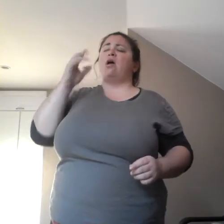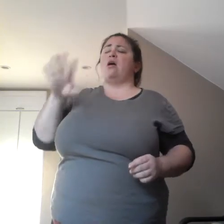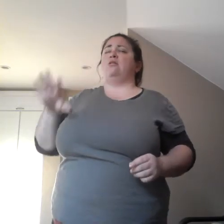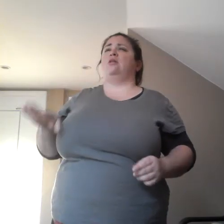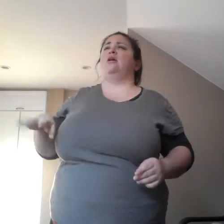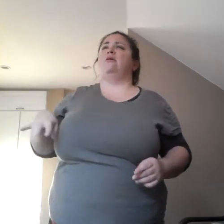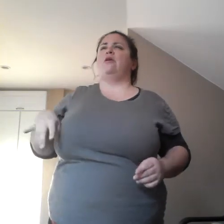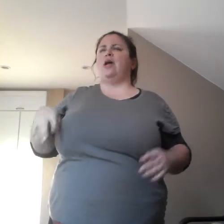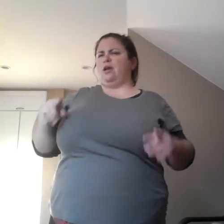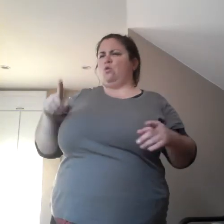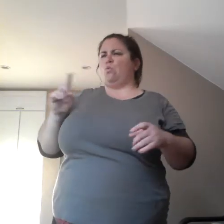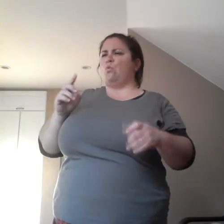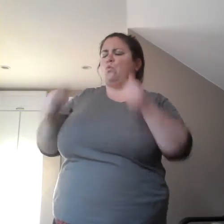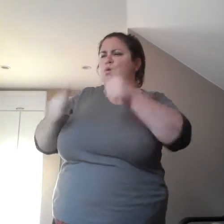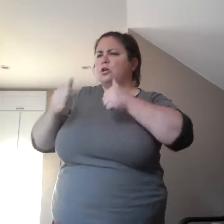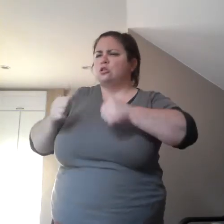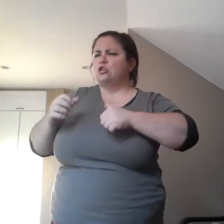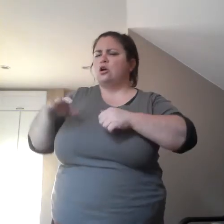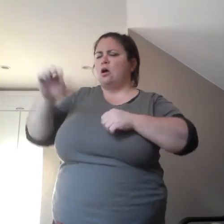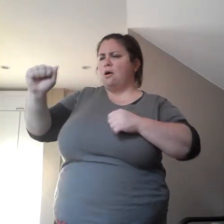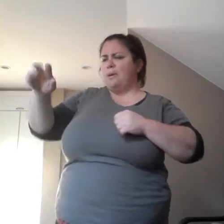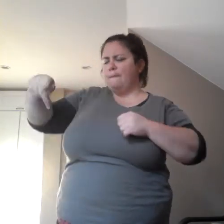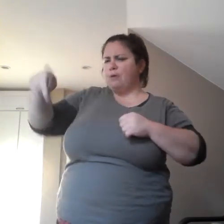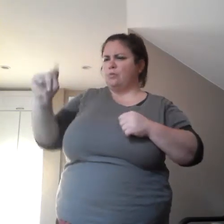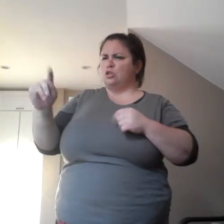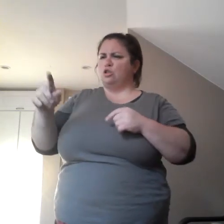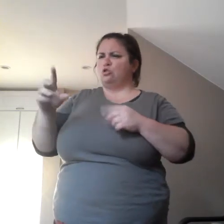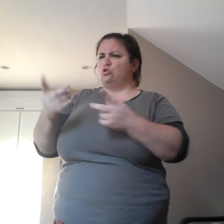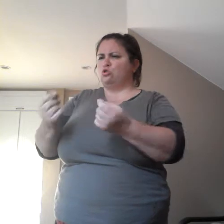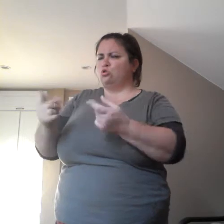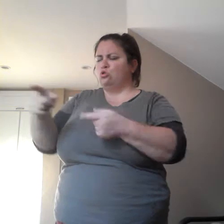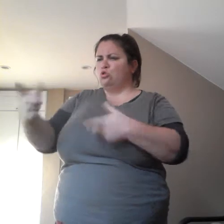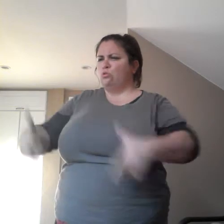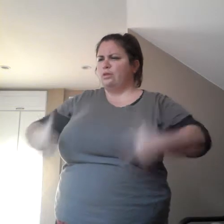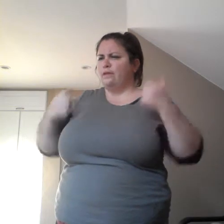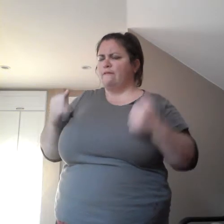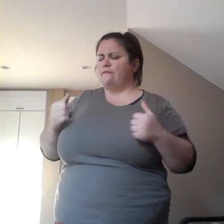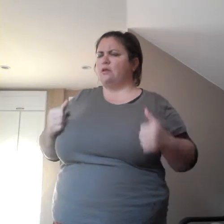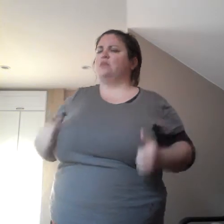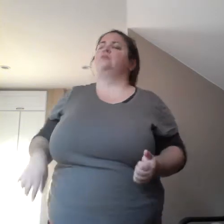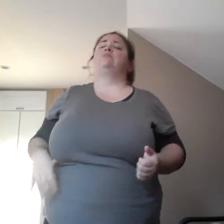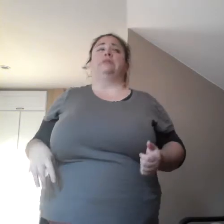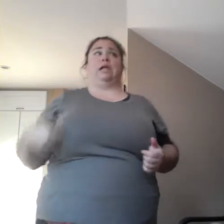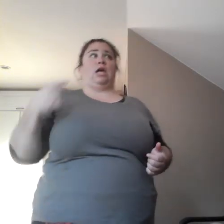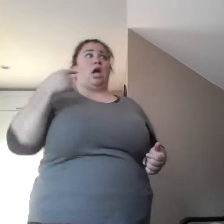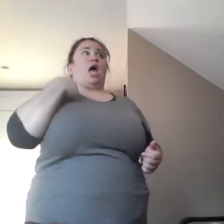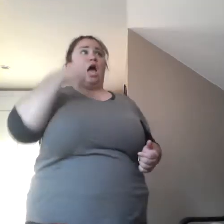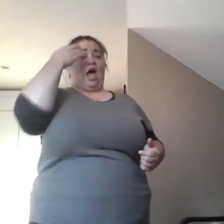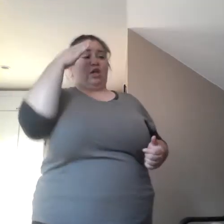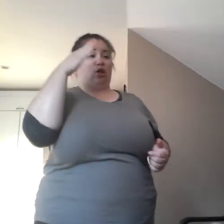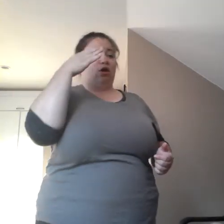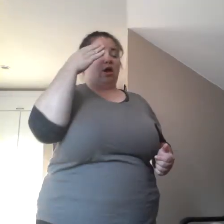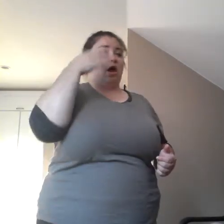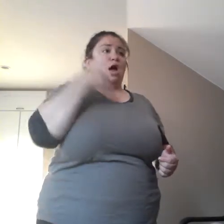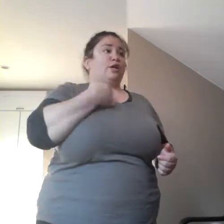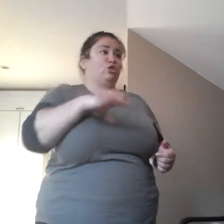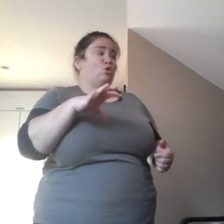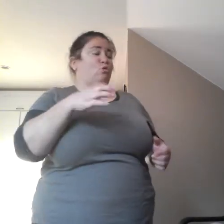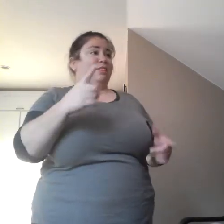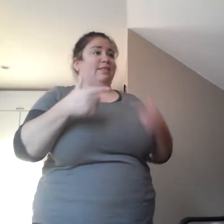Um, but then a couple minutes later, you know, just looking up in the computers, we discovered that she did live here, and she